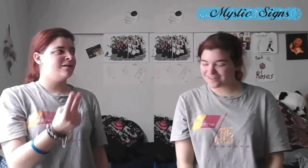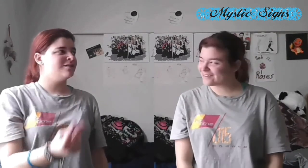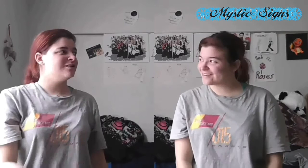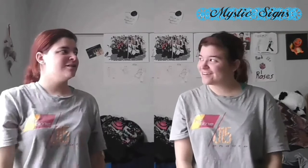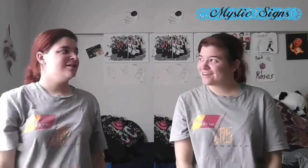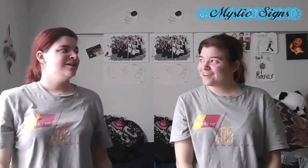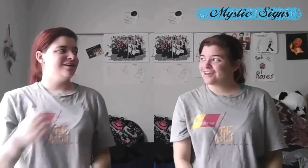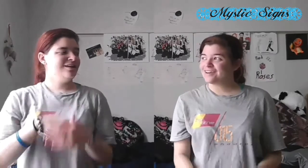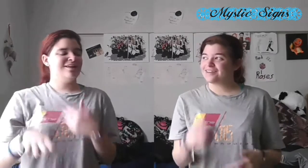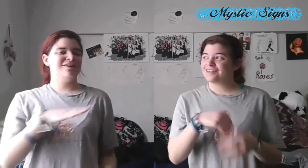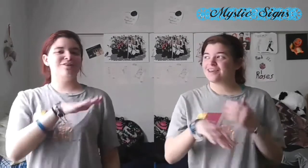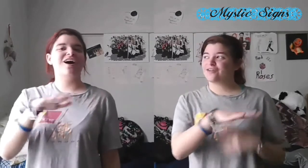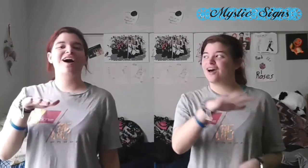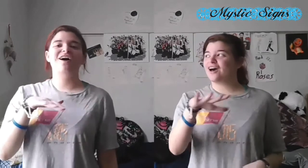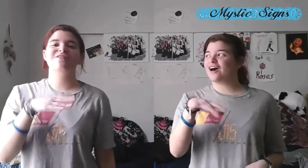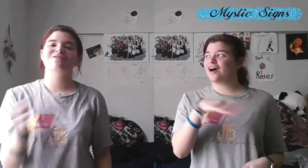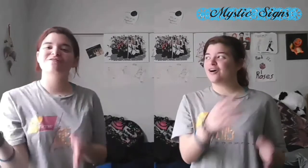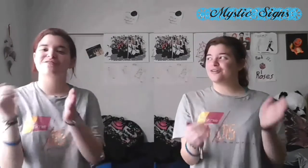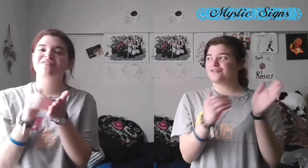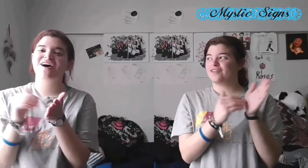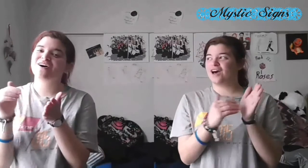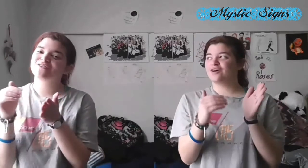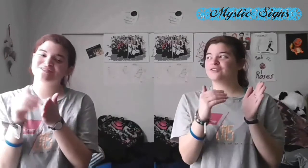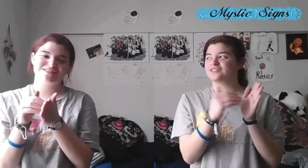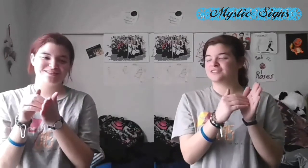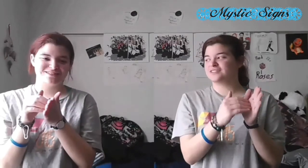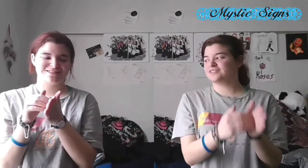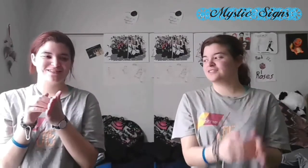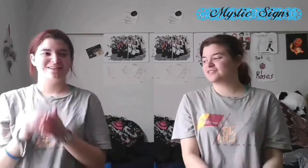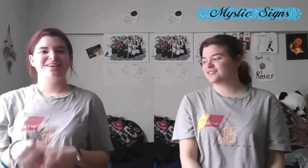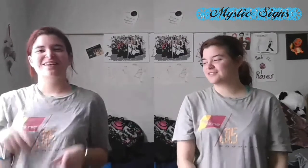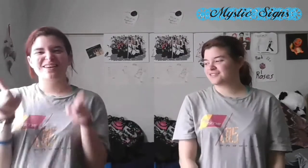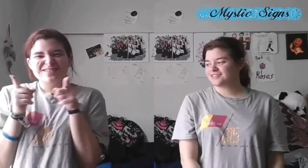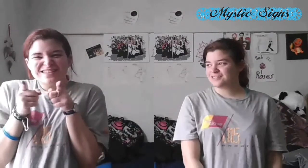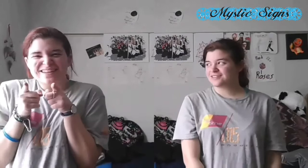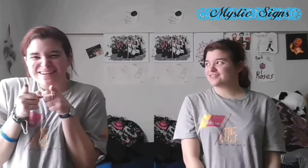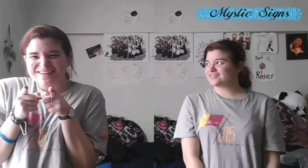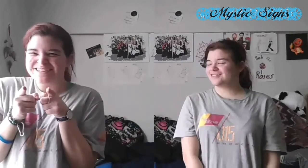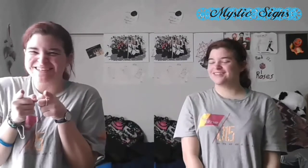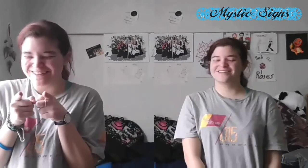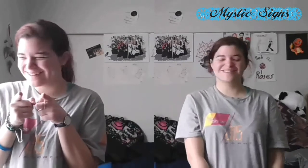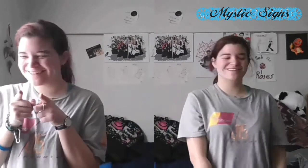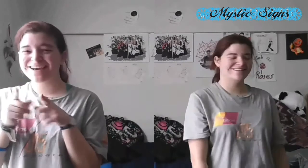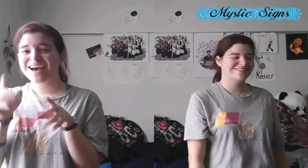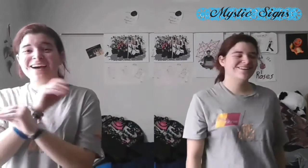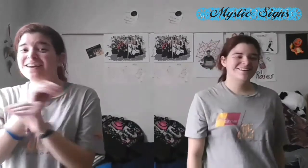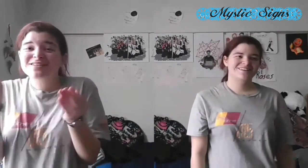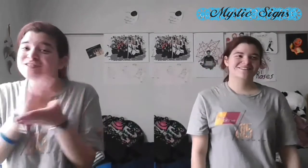in a crowd of thousands, he was thin, not too